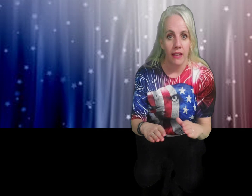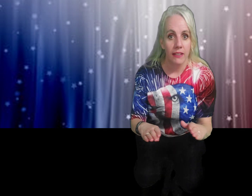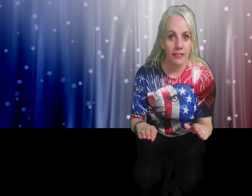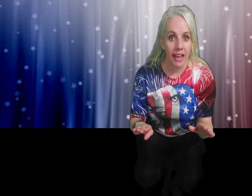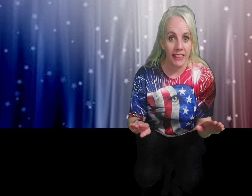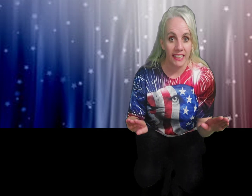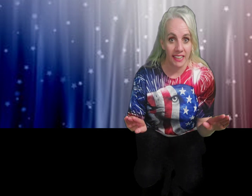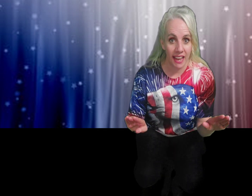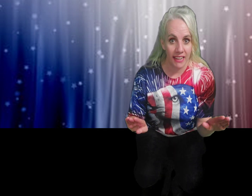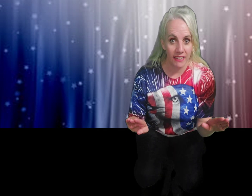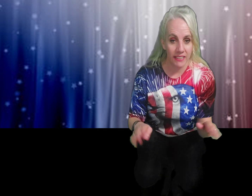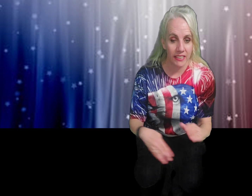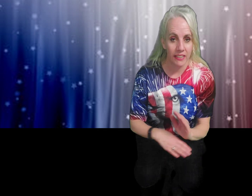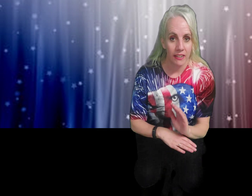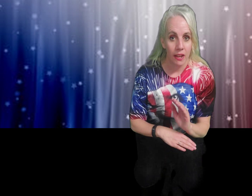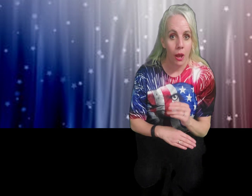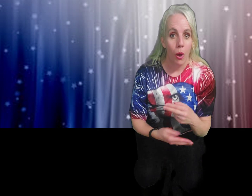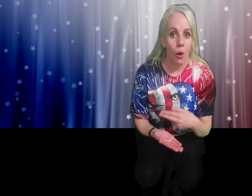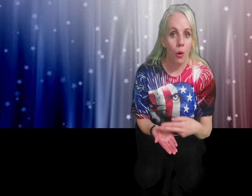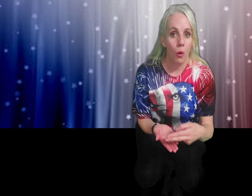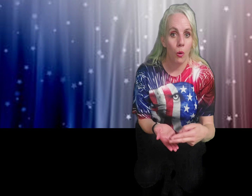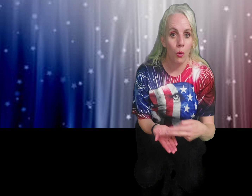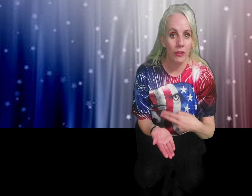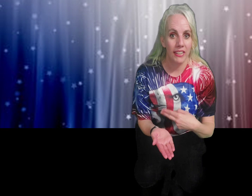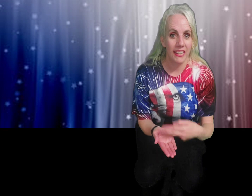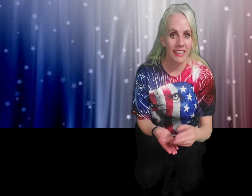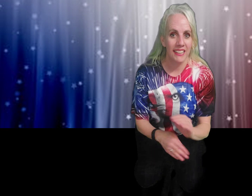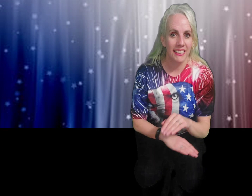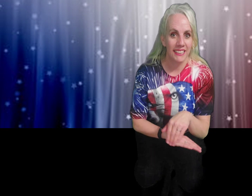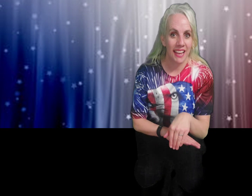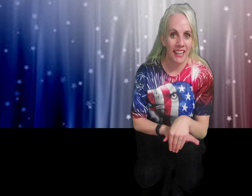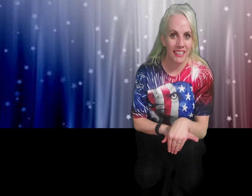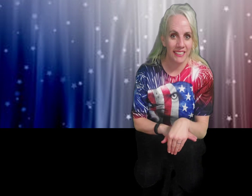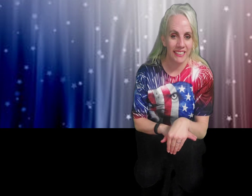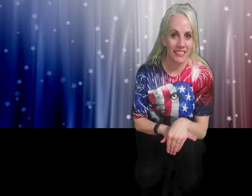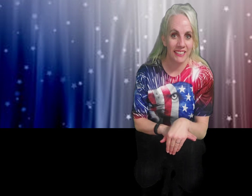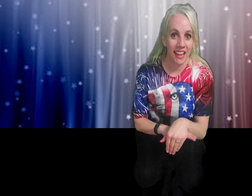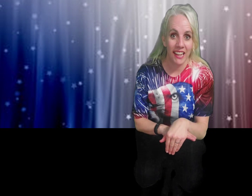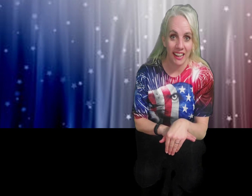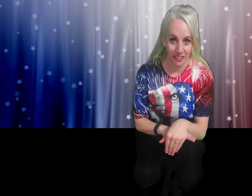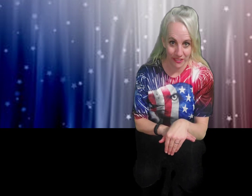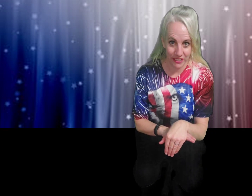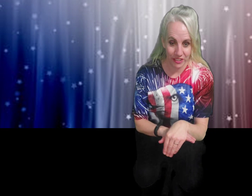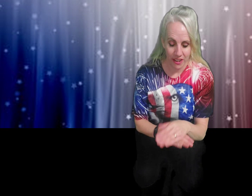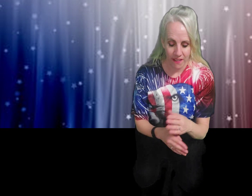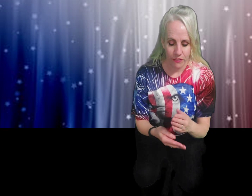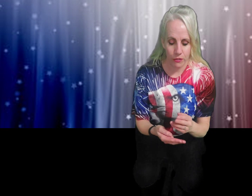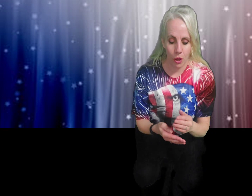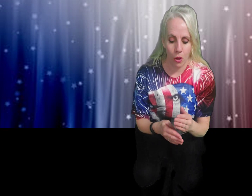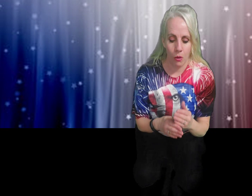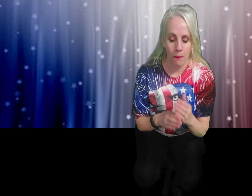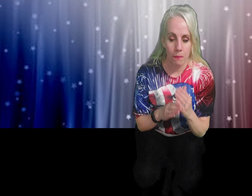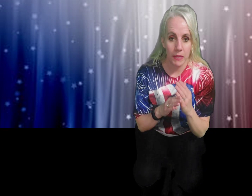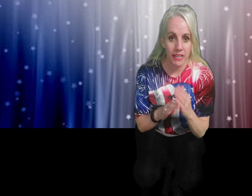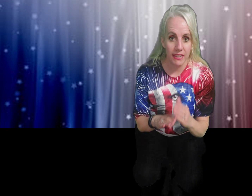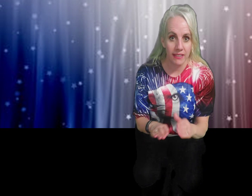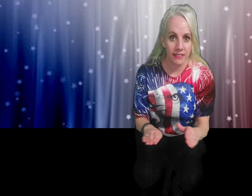Silent Night, Holy Night in sign language. So, peace,